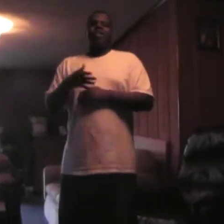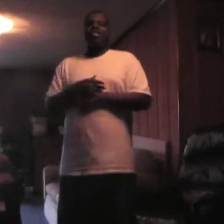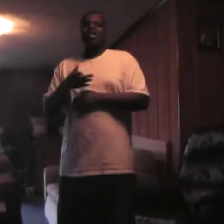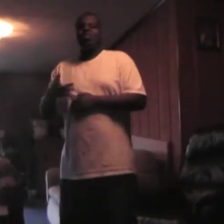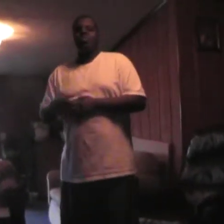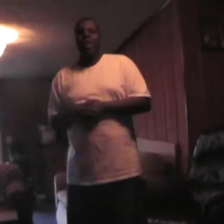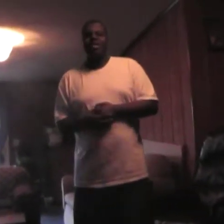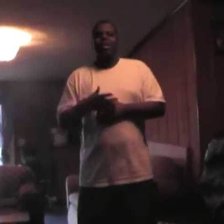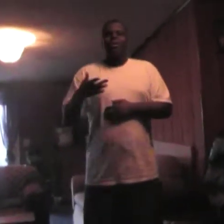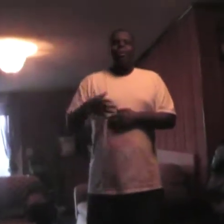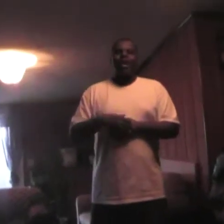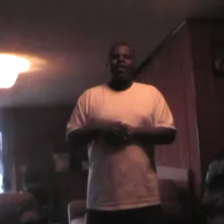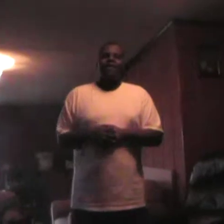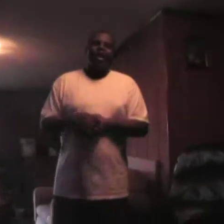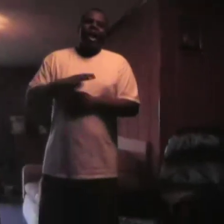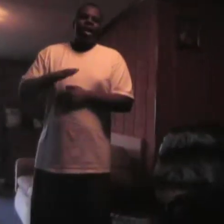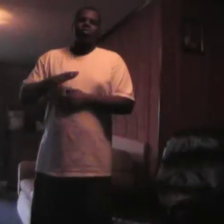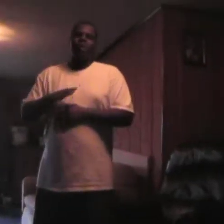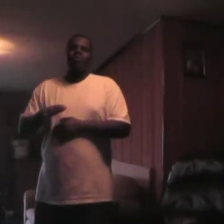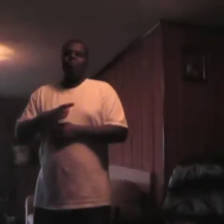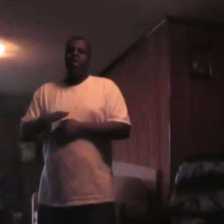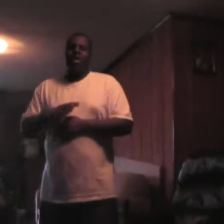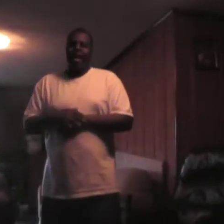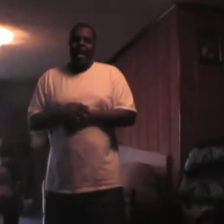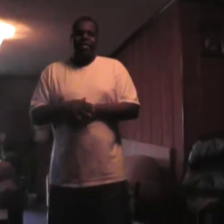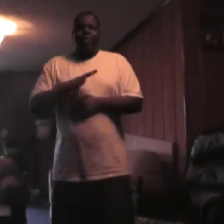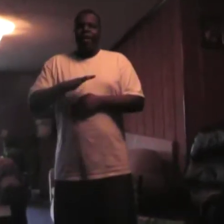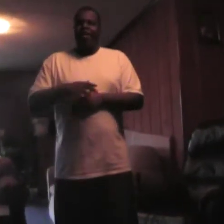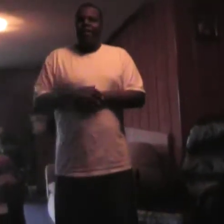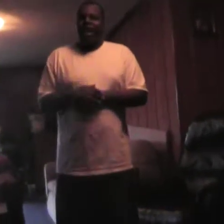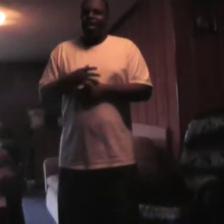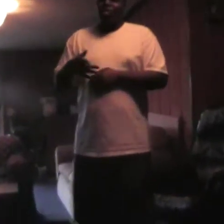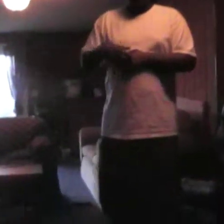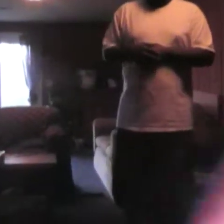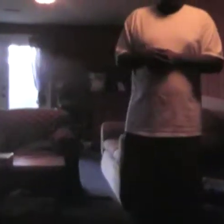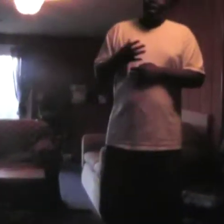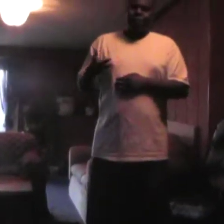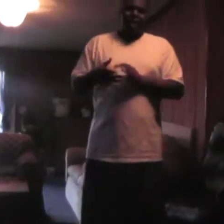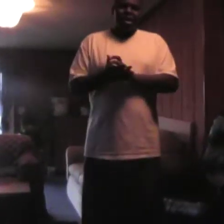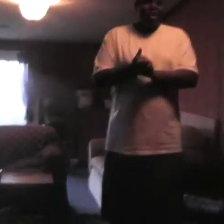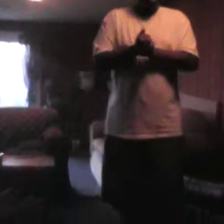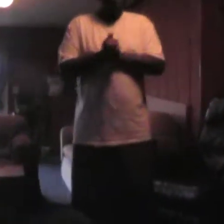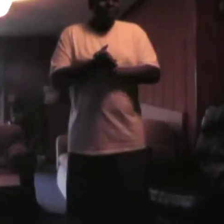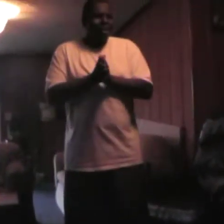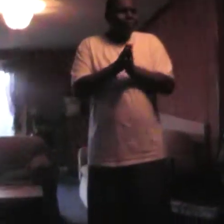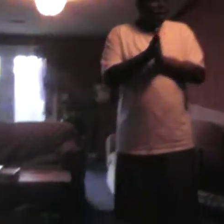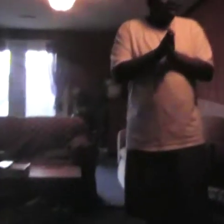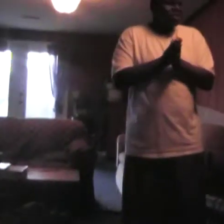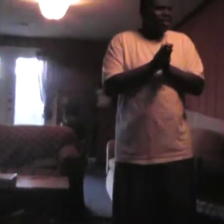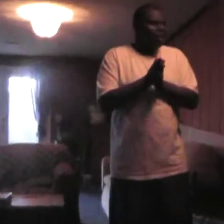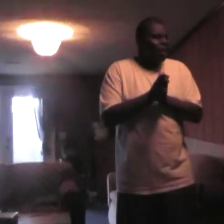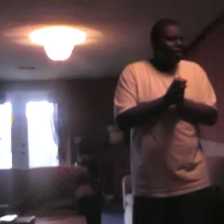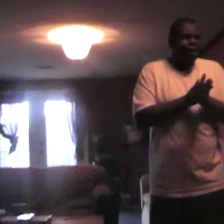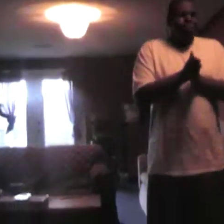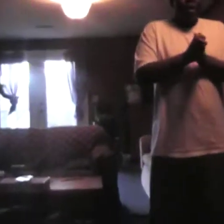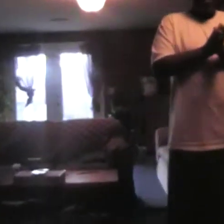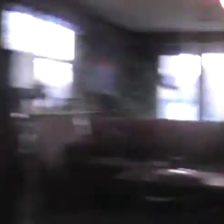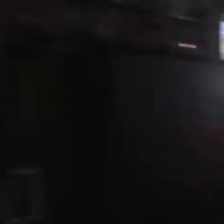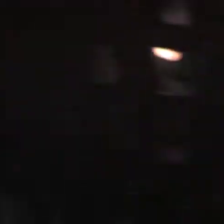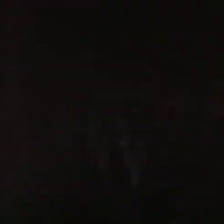I'm a T-Rex. Matter of fact, I don't rip the BX. Matter of fact, you know, I'm about here, I make Mexican. Matter of fact,